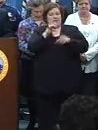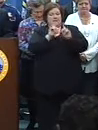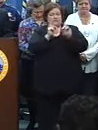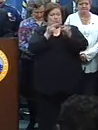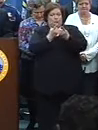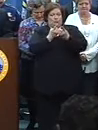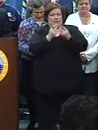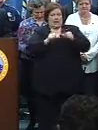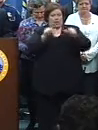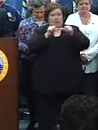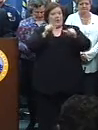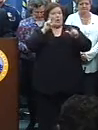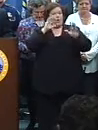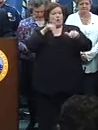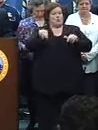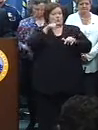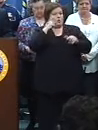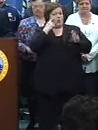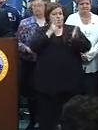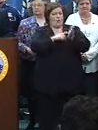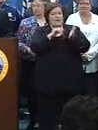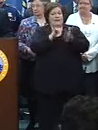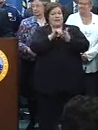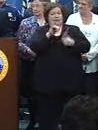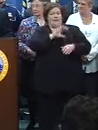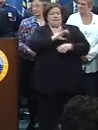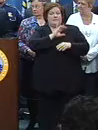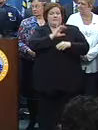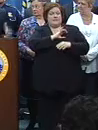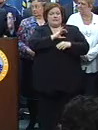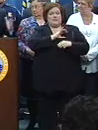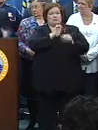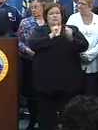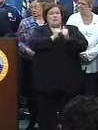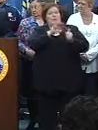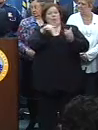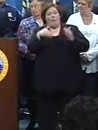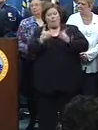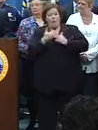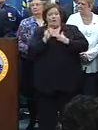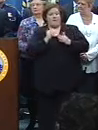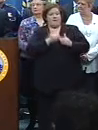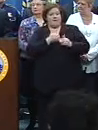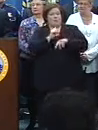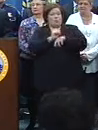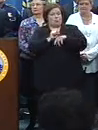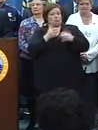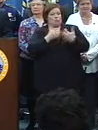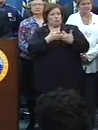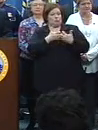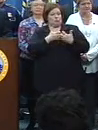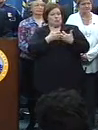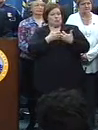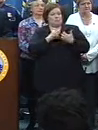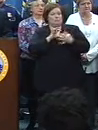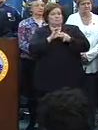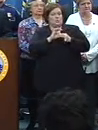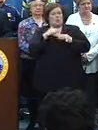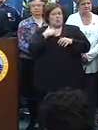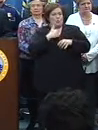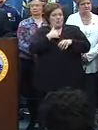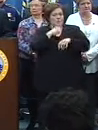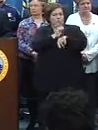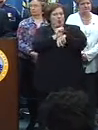I hope that you all noticed that the NOPD, with all of our partners, responded to all of these instances